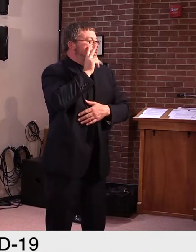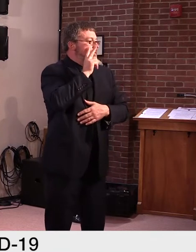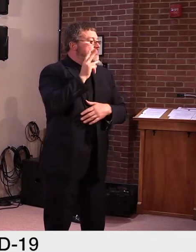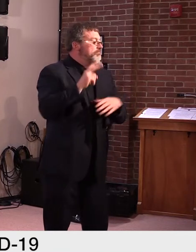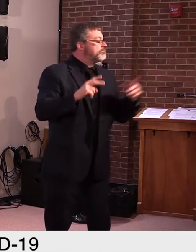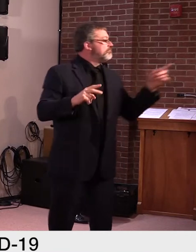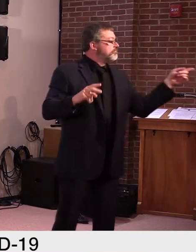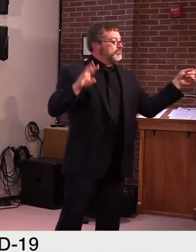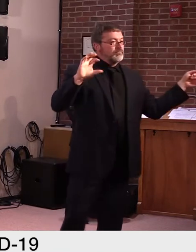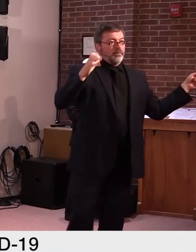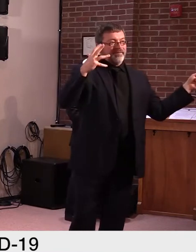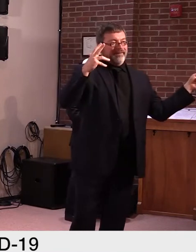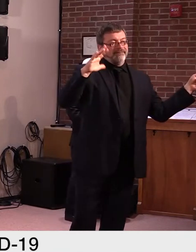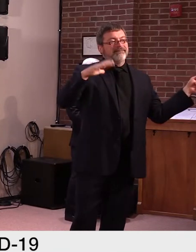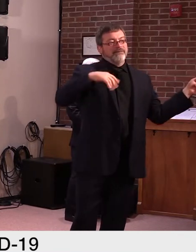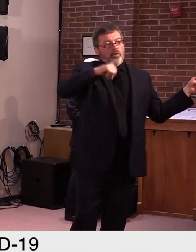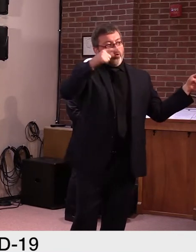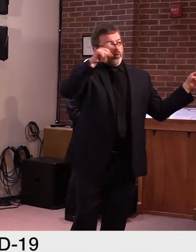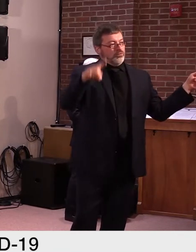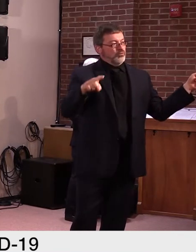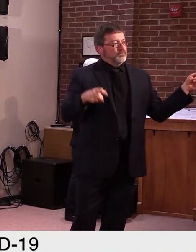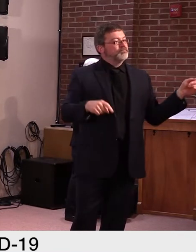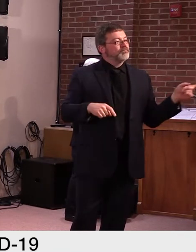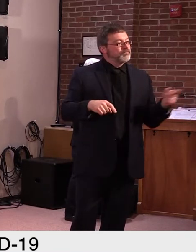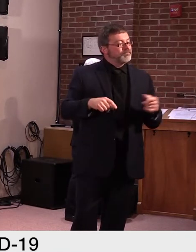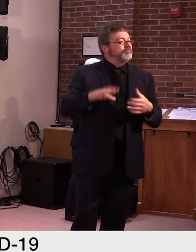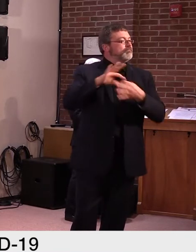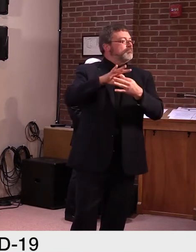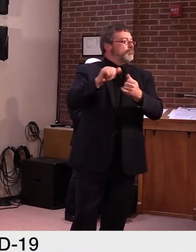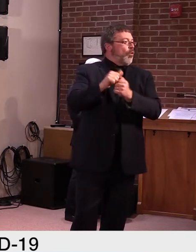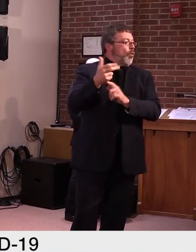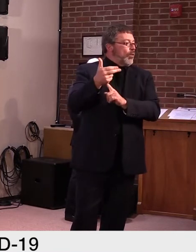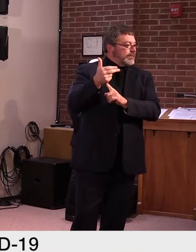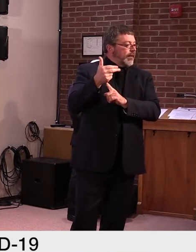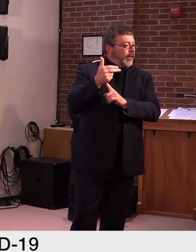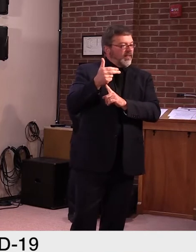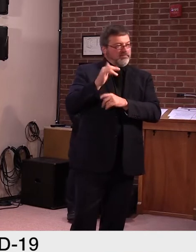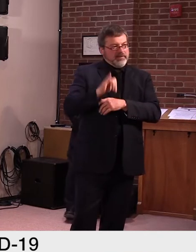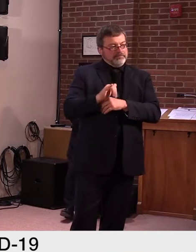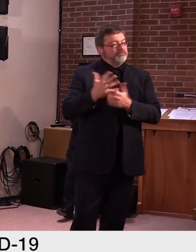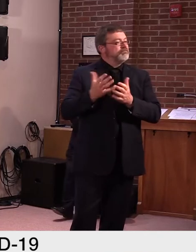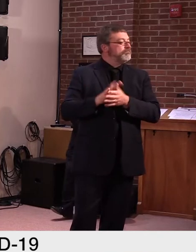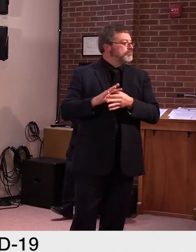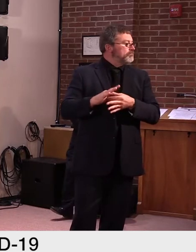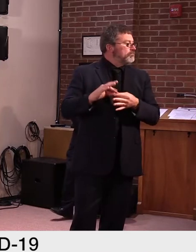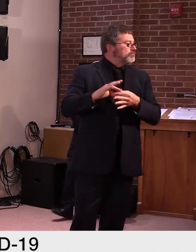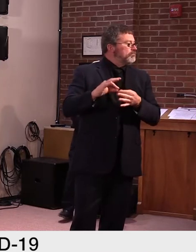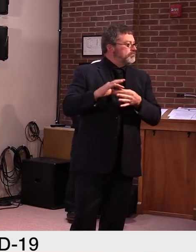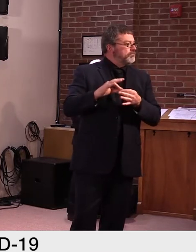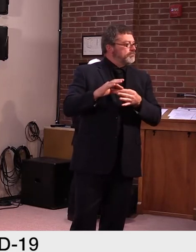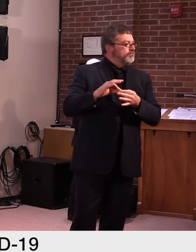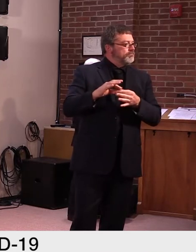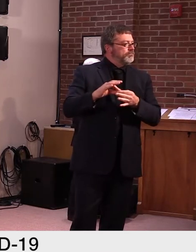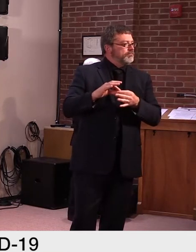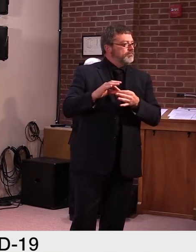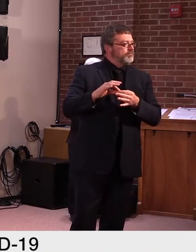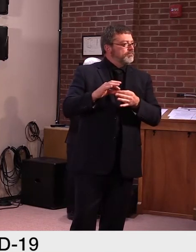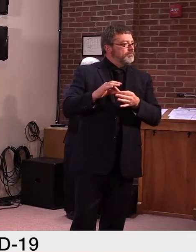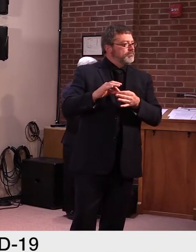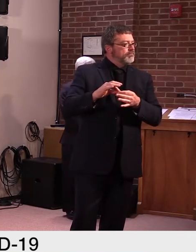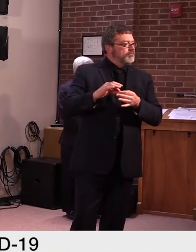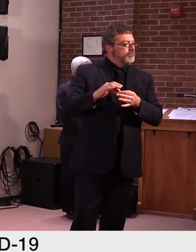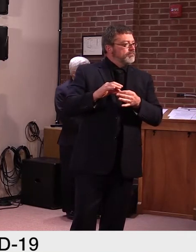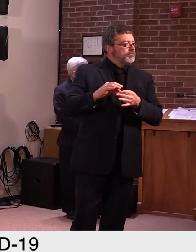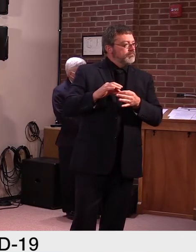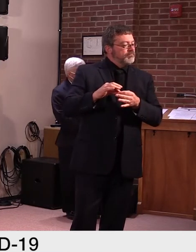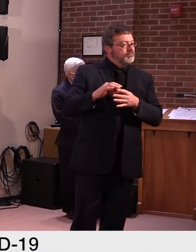hotels, restaurants, that sort of thing. Um, I know they've been desperately trying to, uh, make back a little bit of business over the summer. And it sounds like this coming